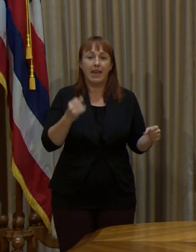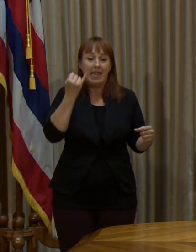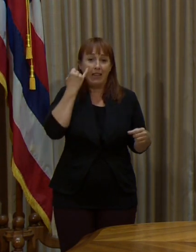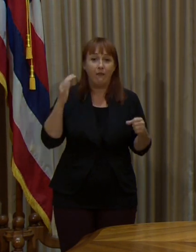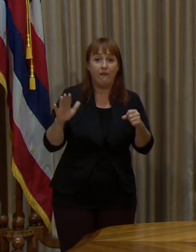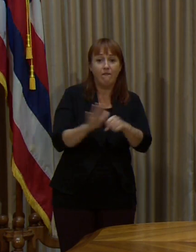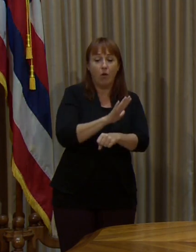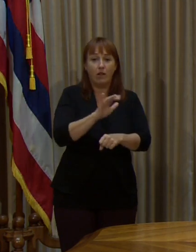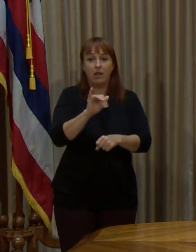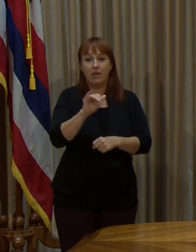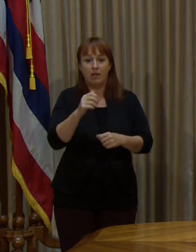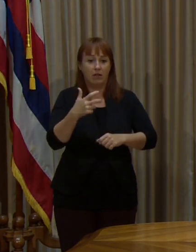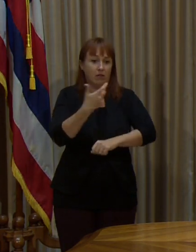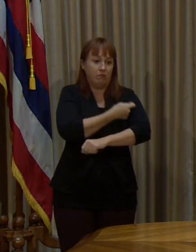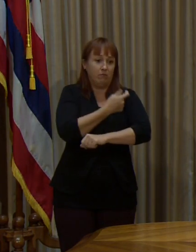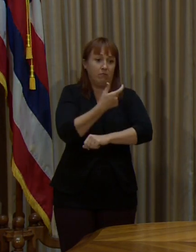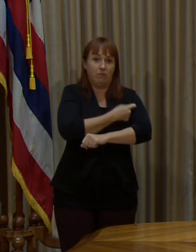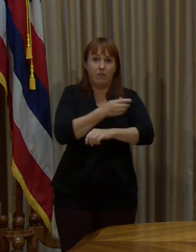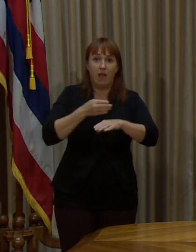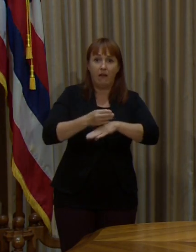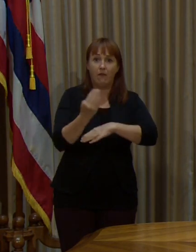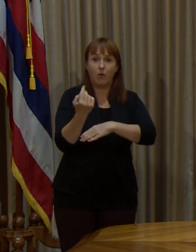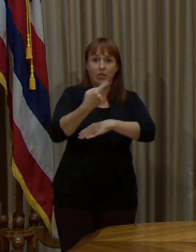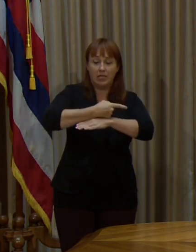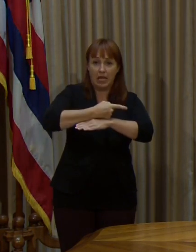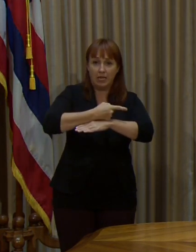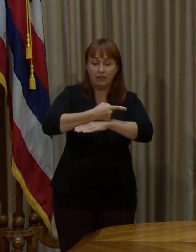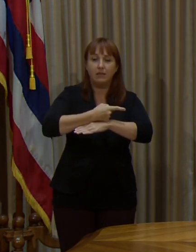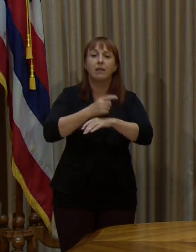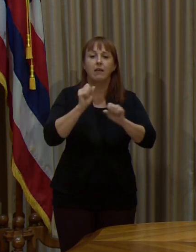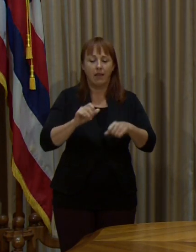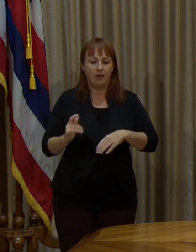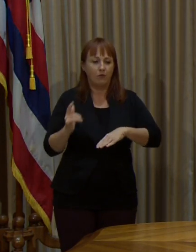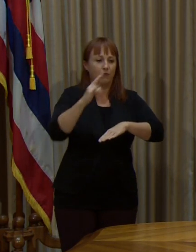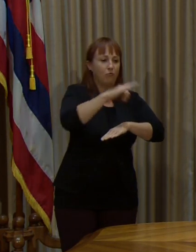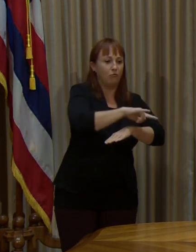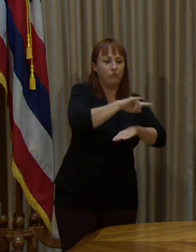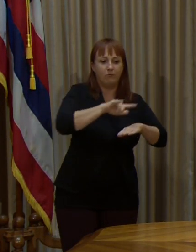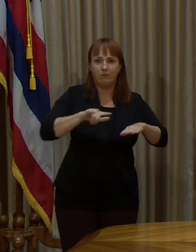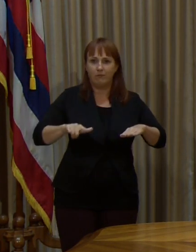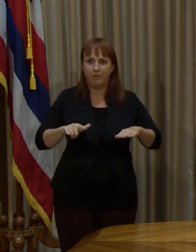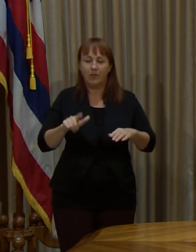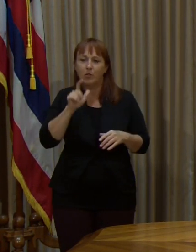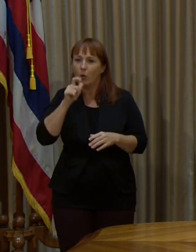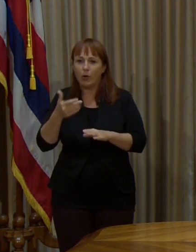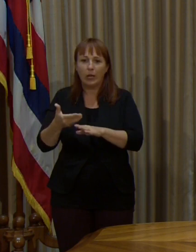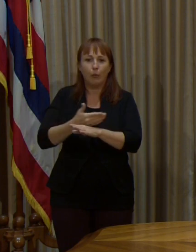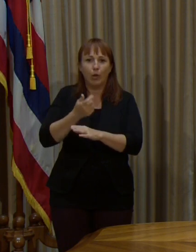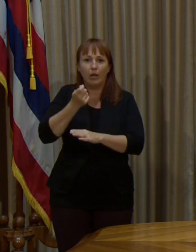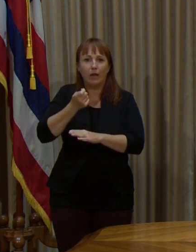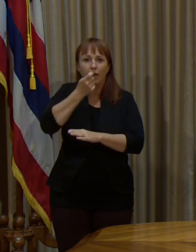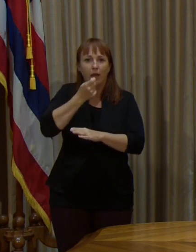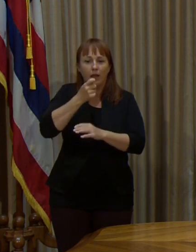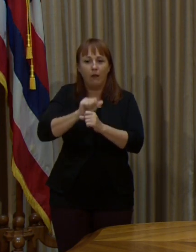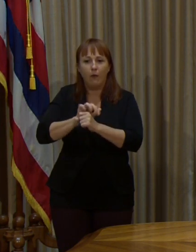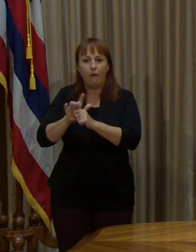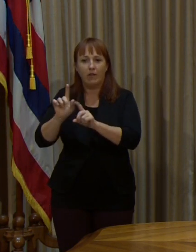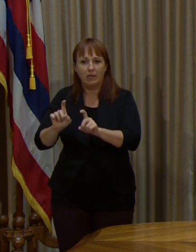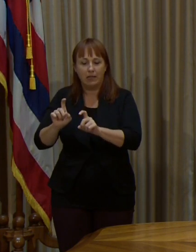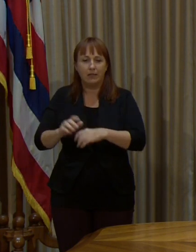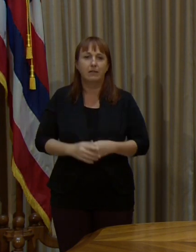they're fully immunized, they can travel without getting a pre-travel test. I encourage people to get